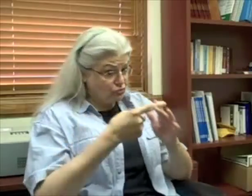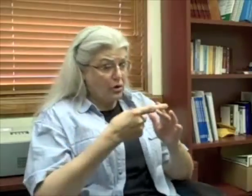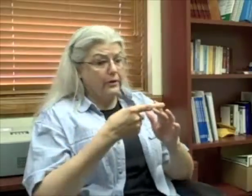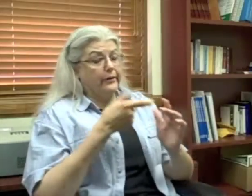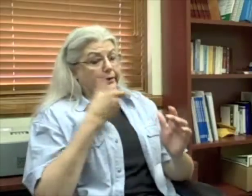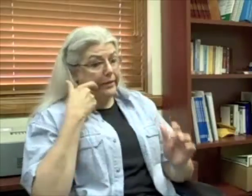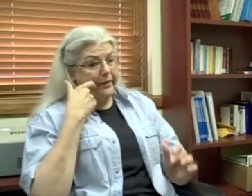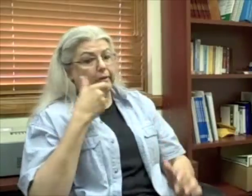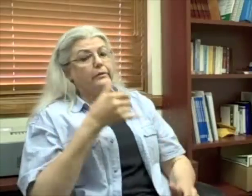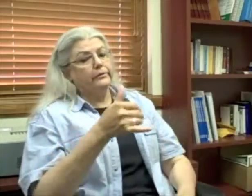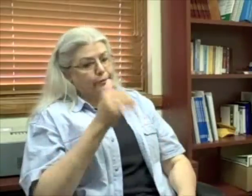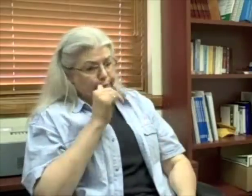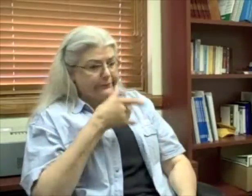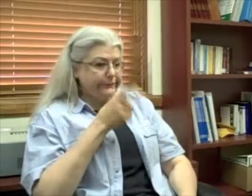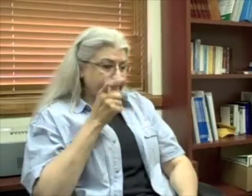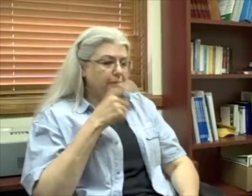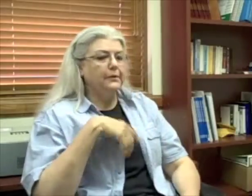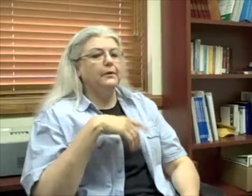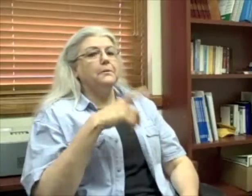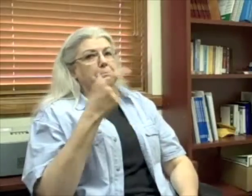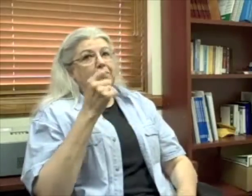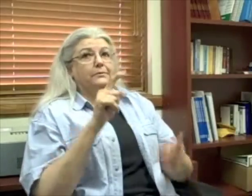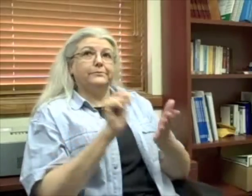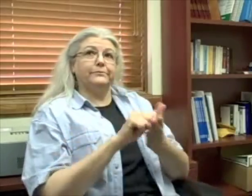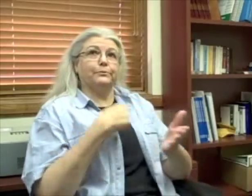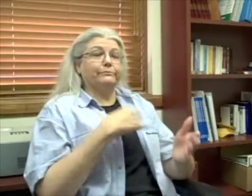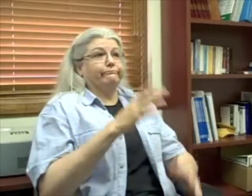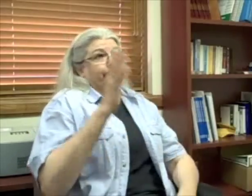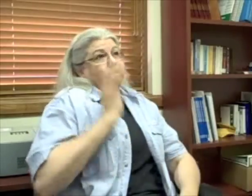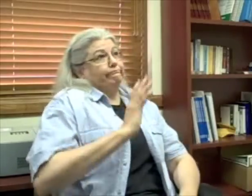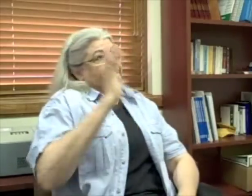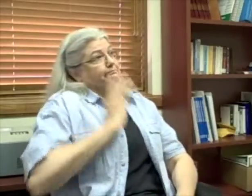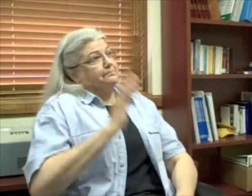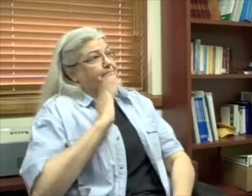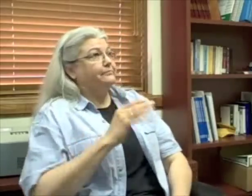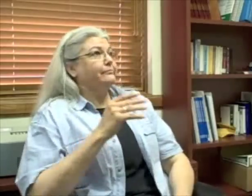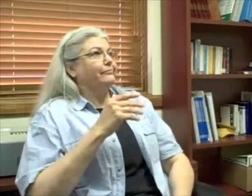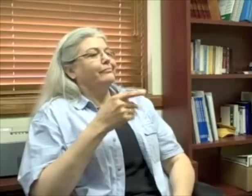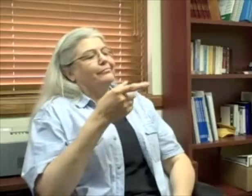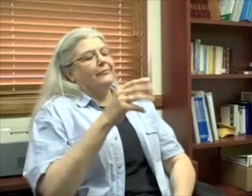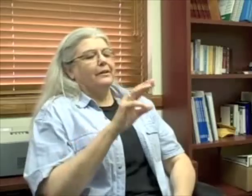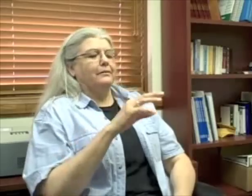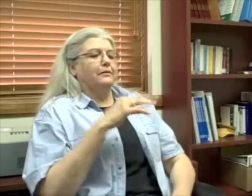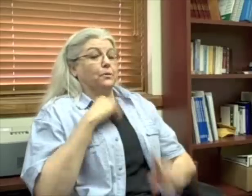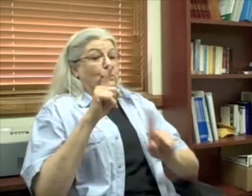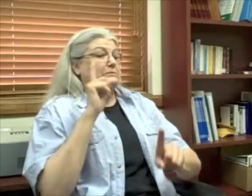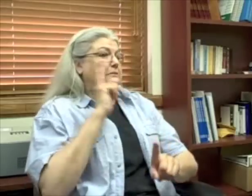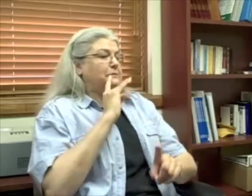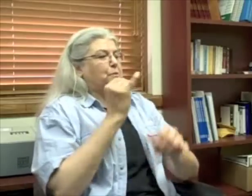I started drinking because when I went to the residential school in Flint, Michigan School for the Deaf,